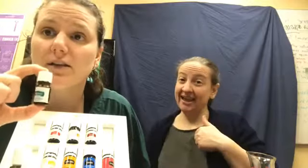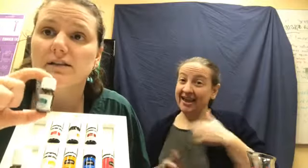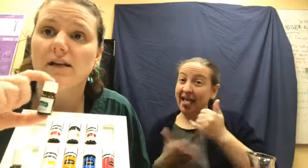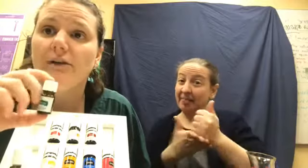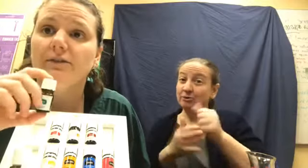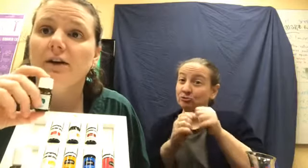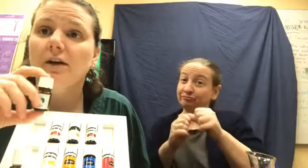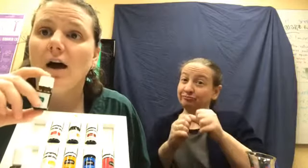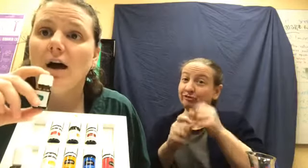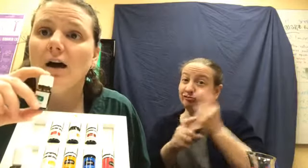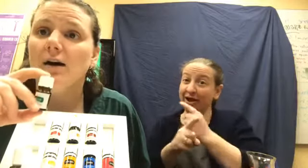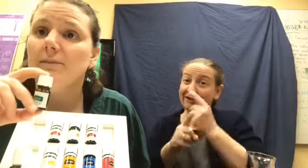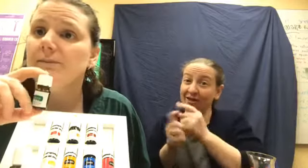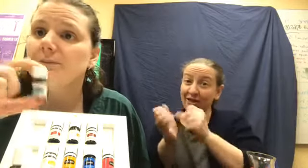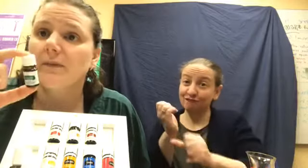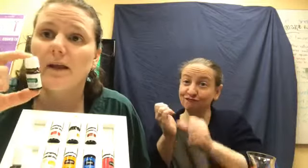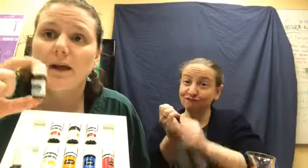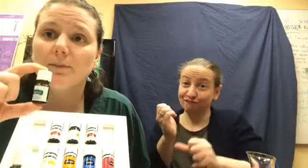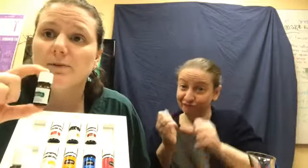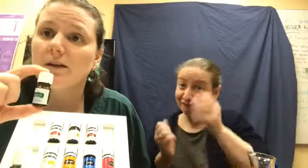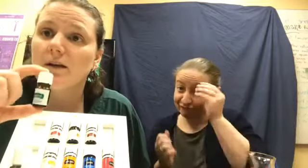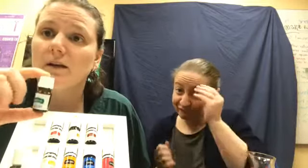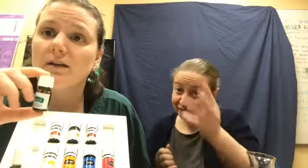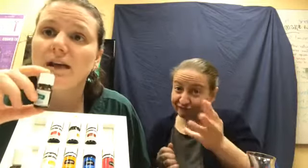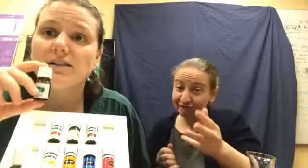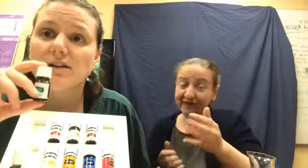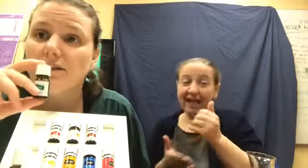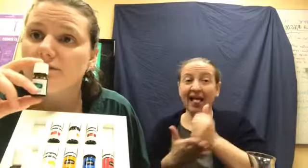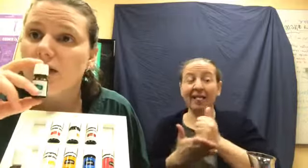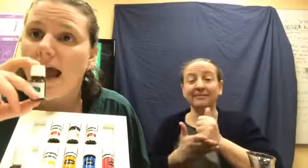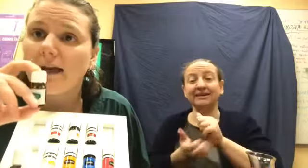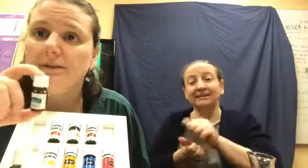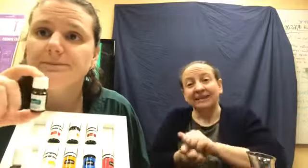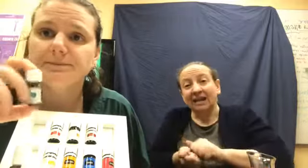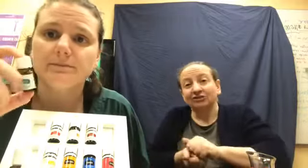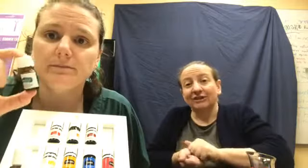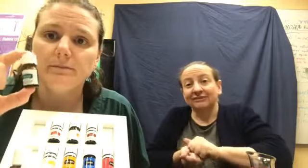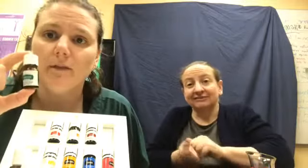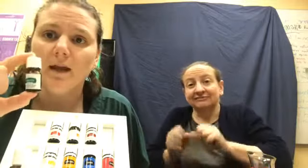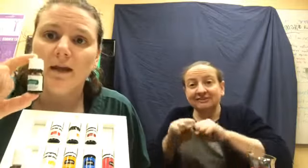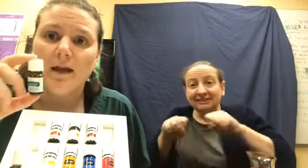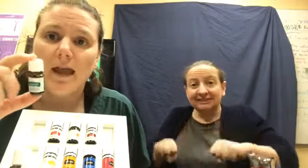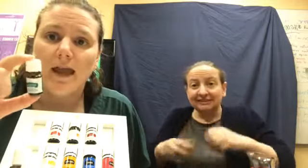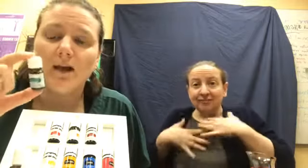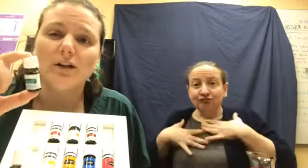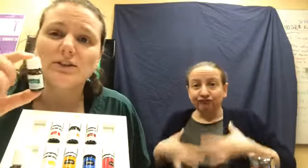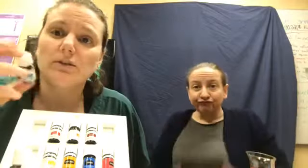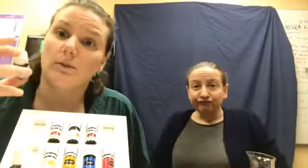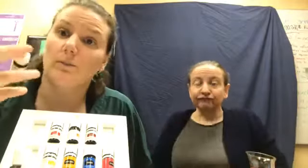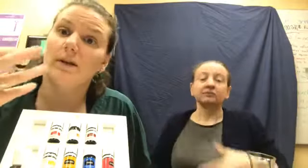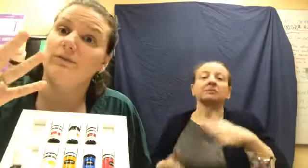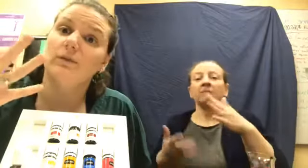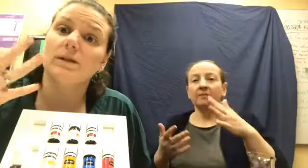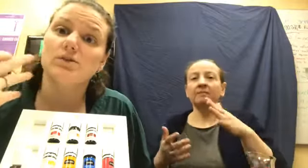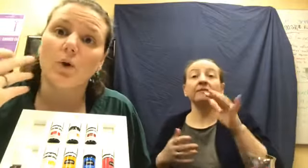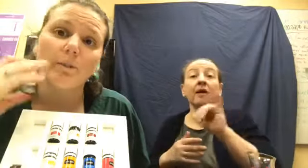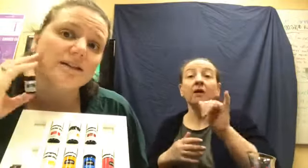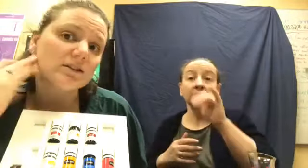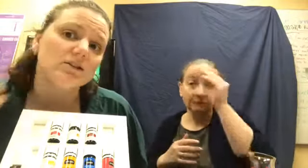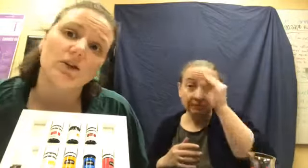good stuff. Um, it helps with your digestive track. And also, with, with sore muscles, you